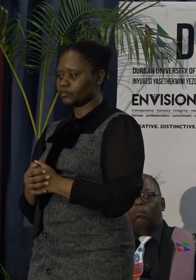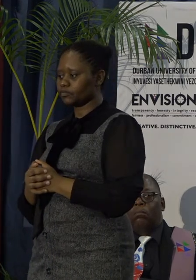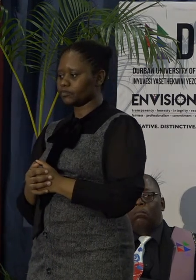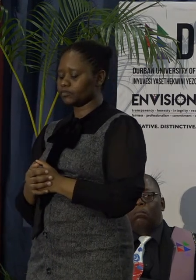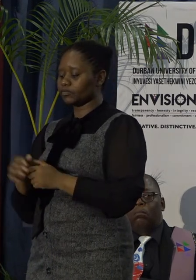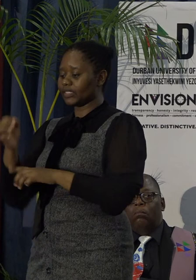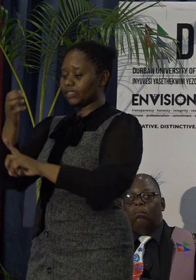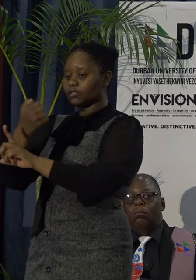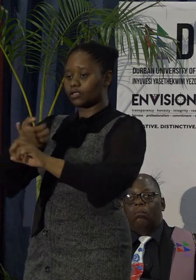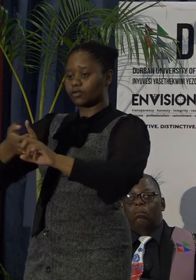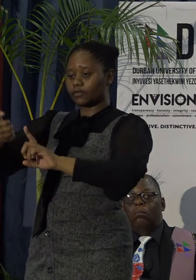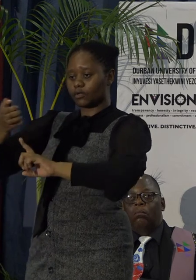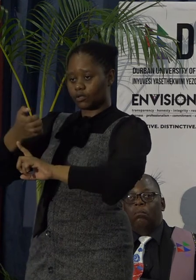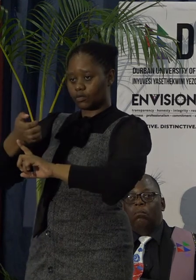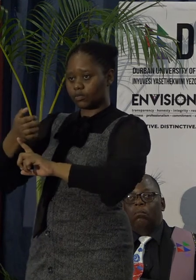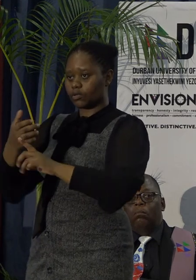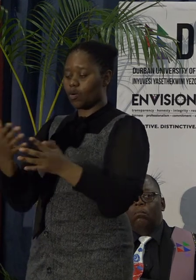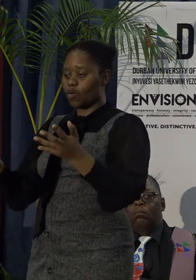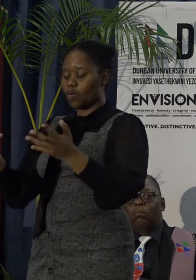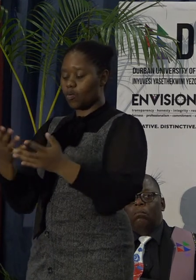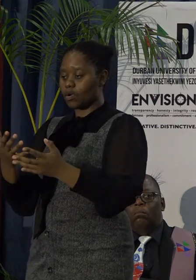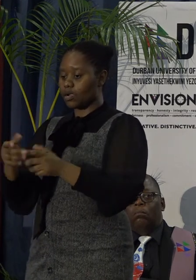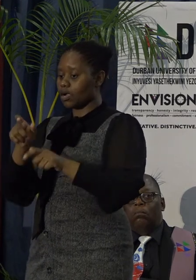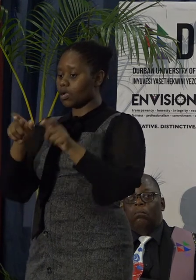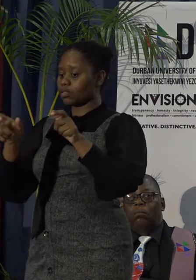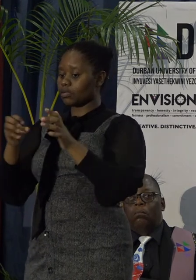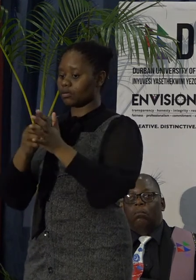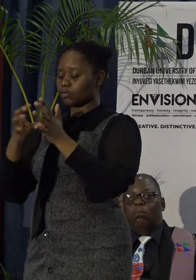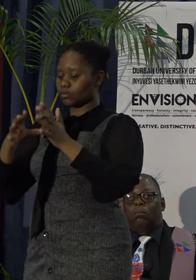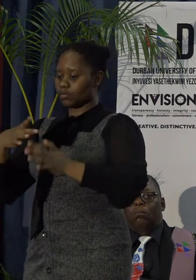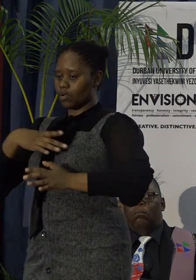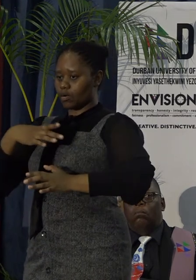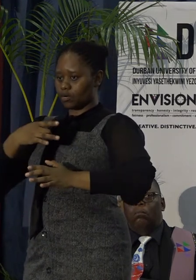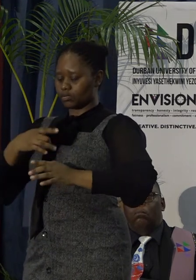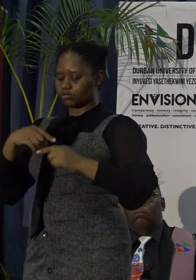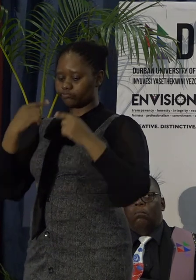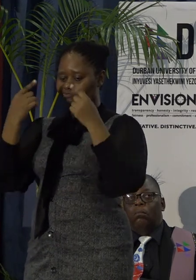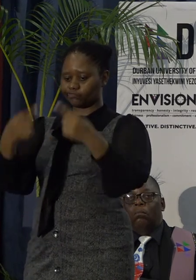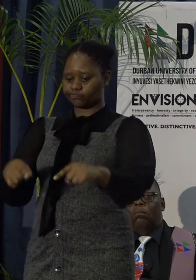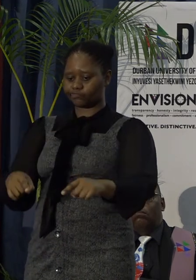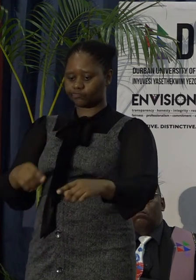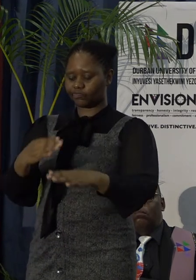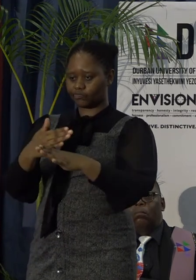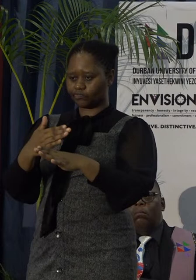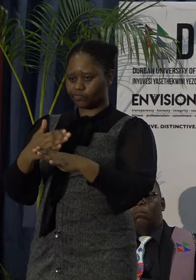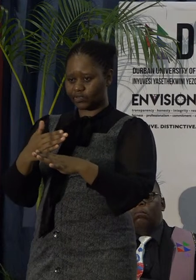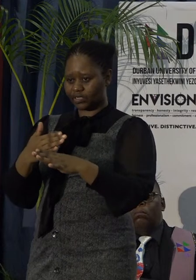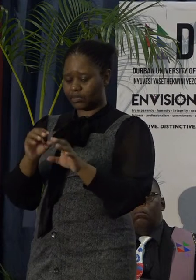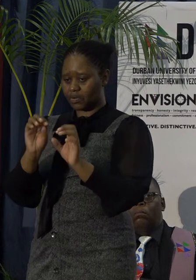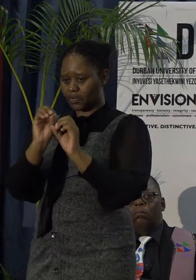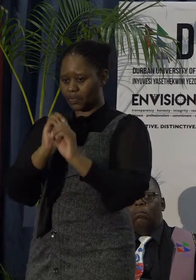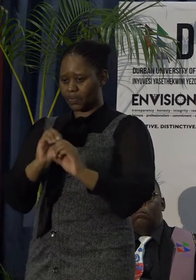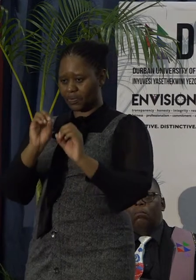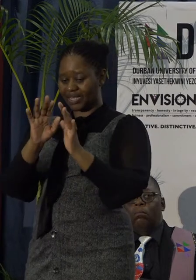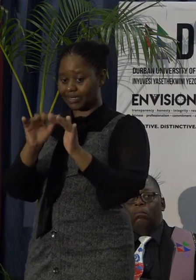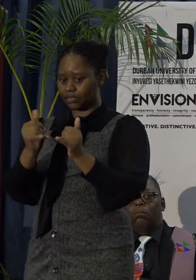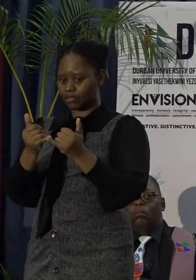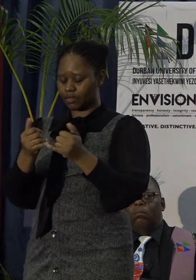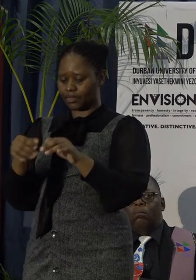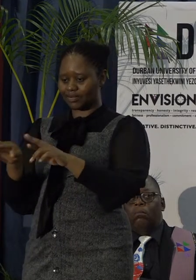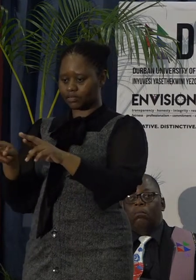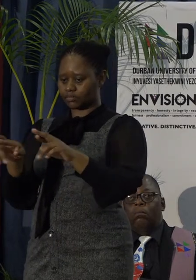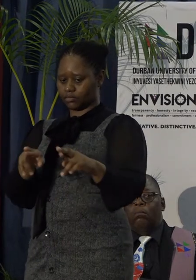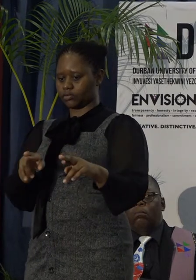In an environment where some of our students would like to go for their work-integrated learning, but there is no company that is prepared